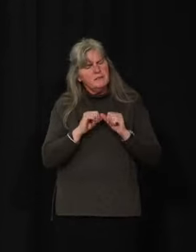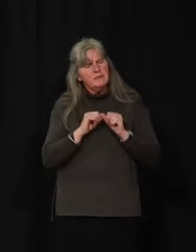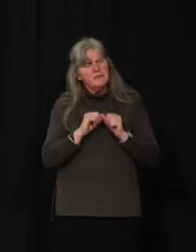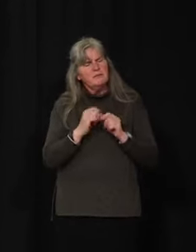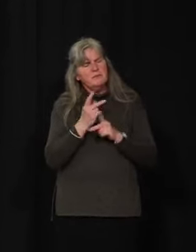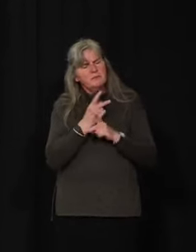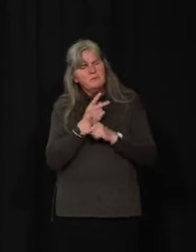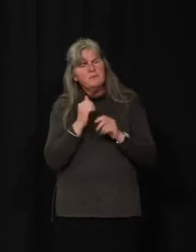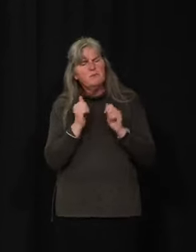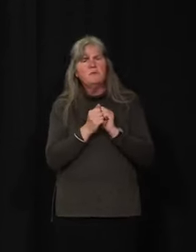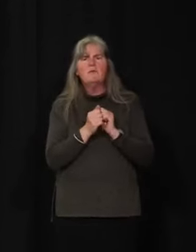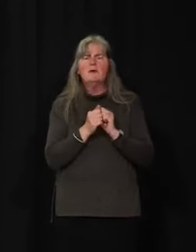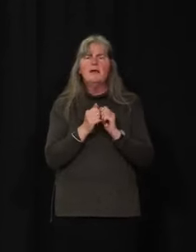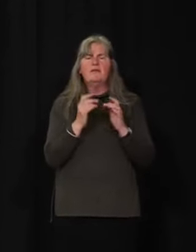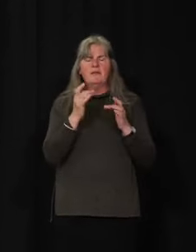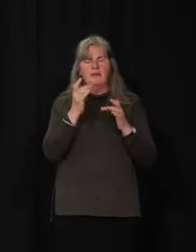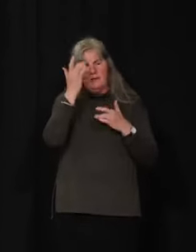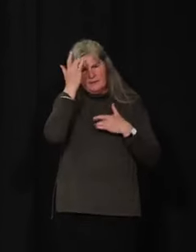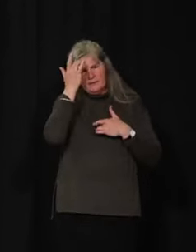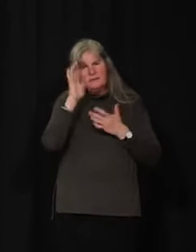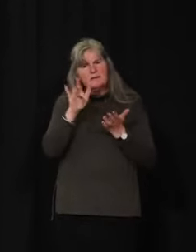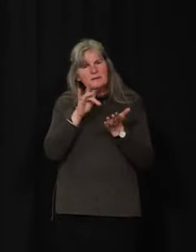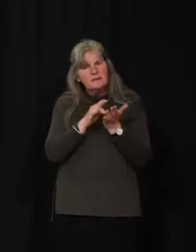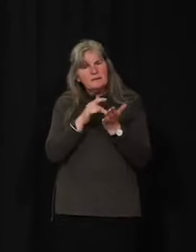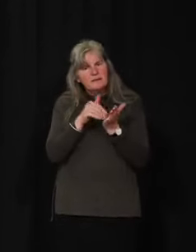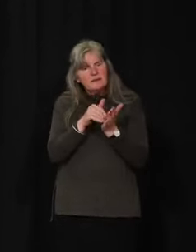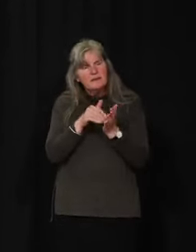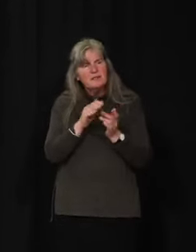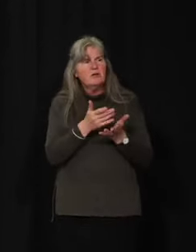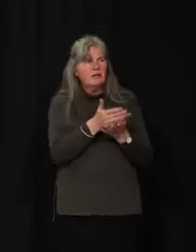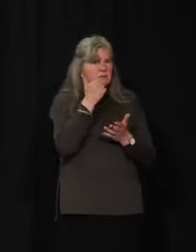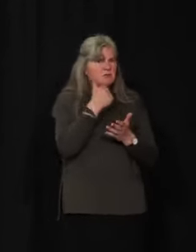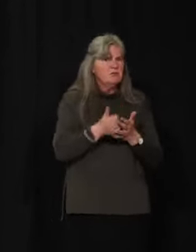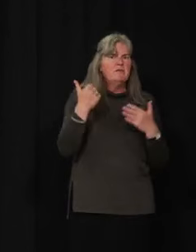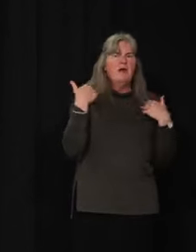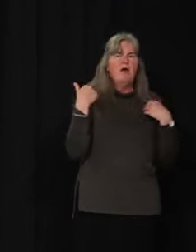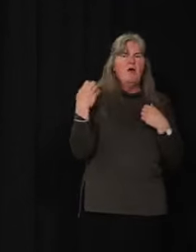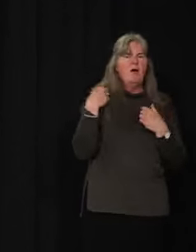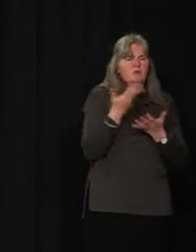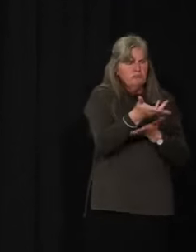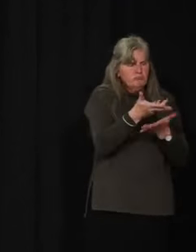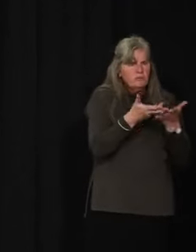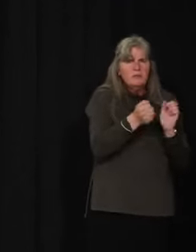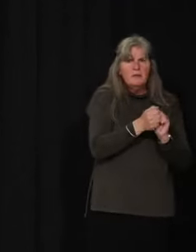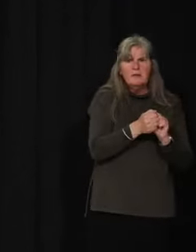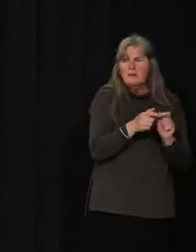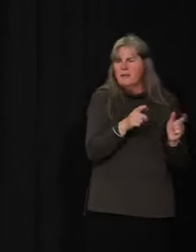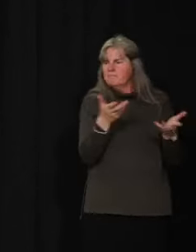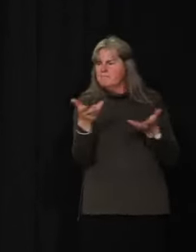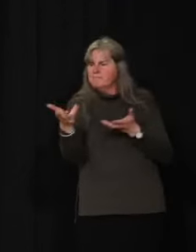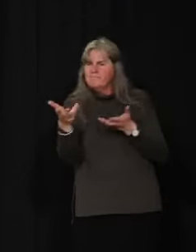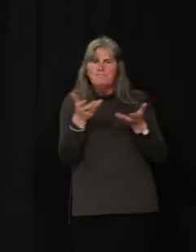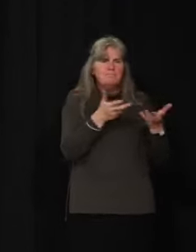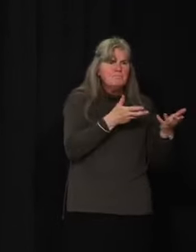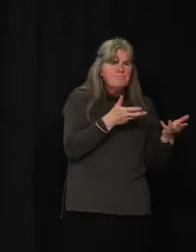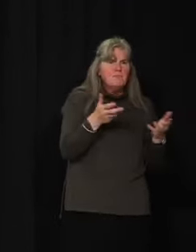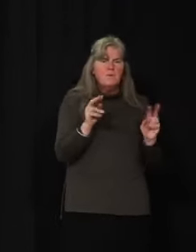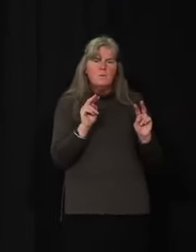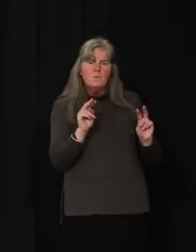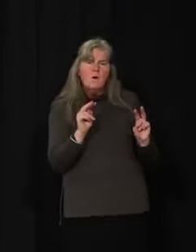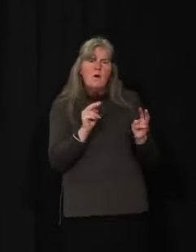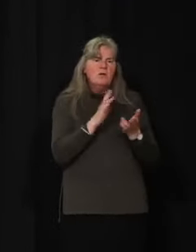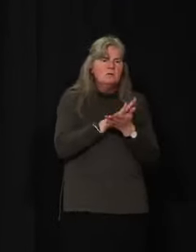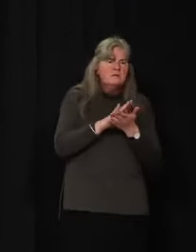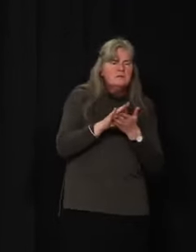with Yukon Communicable Disease Centre and the Chief Medical Officer of Health's office on infection controls and practices